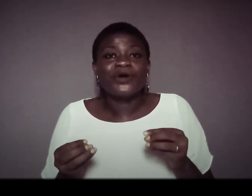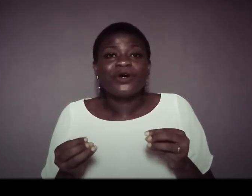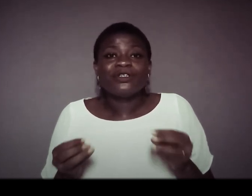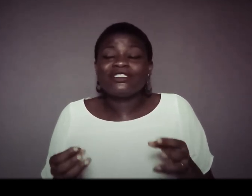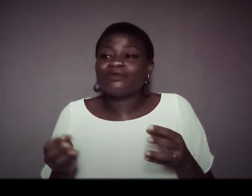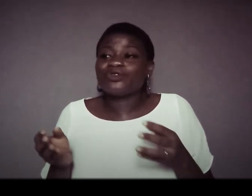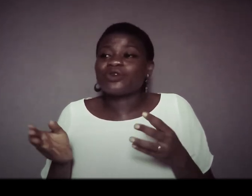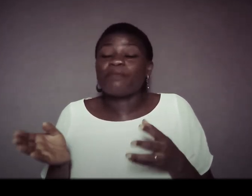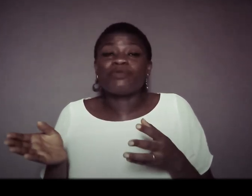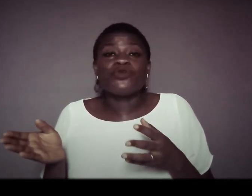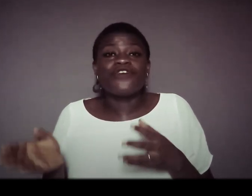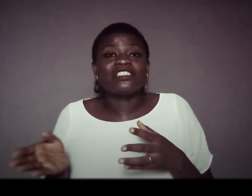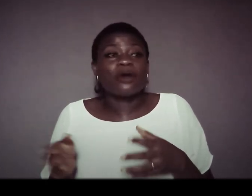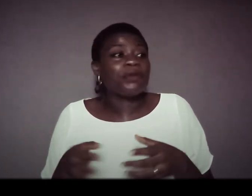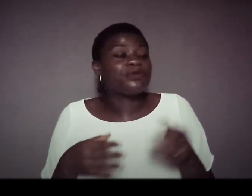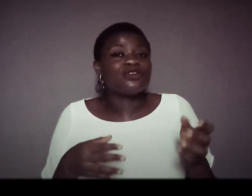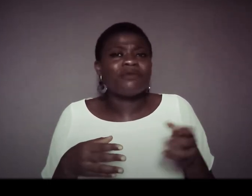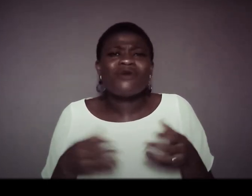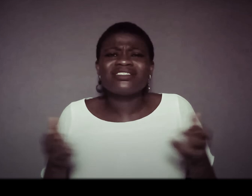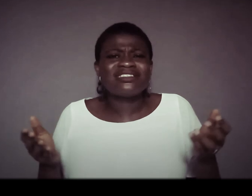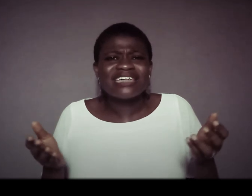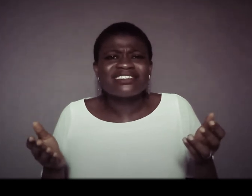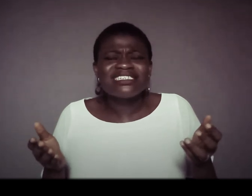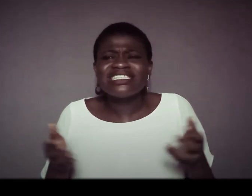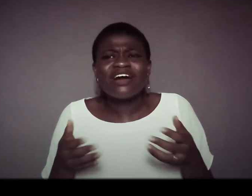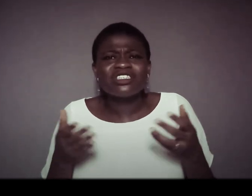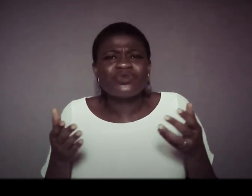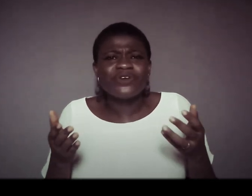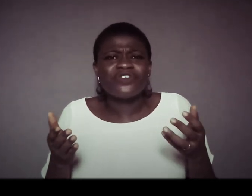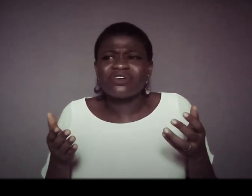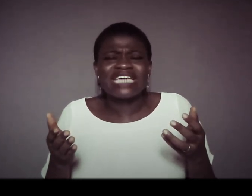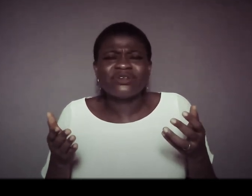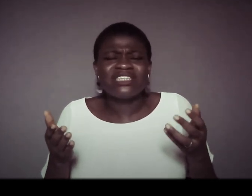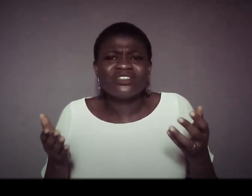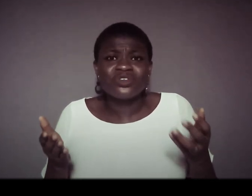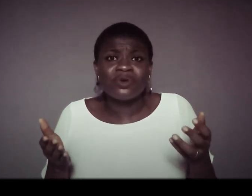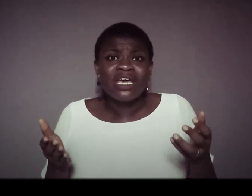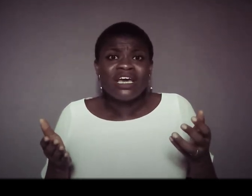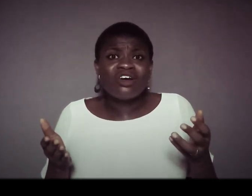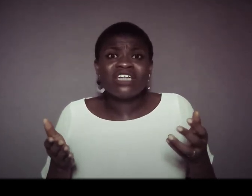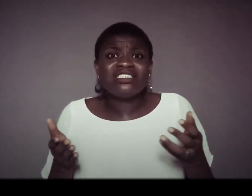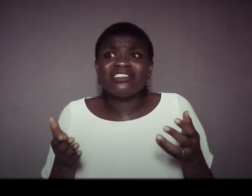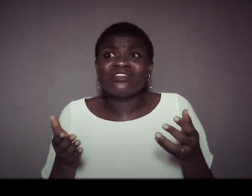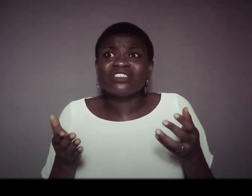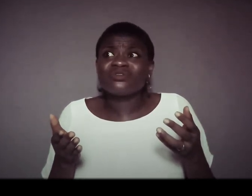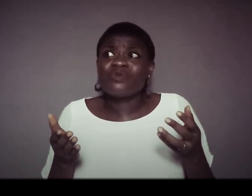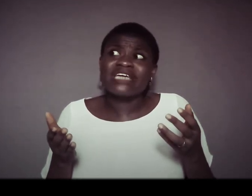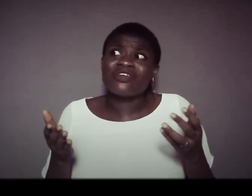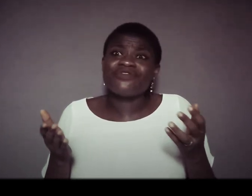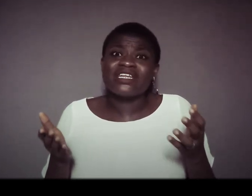some people will fade some people slump what's that is that god's will for us i don't think so god is not one kind of father